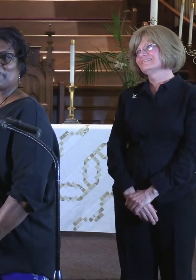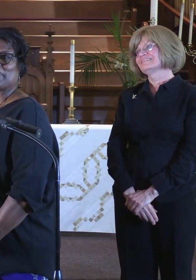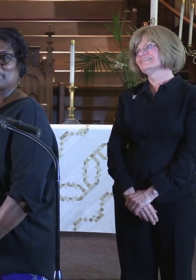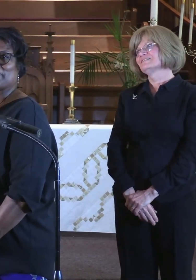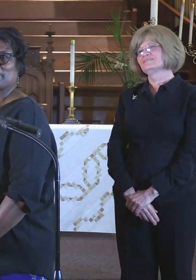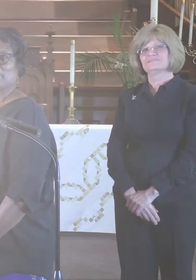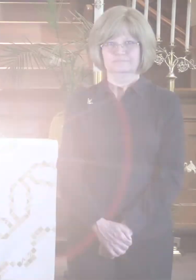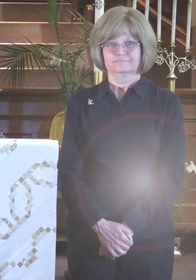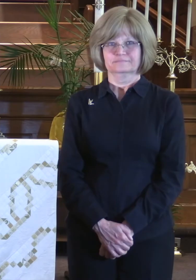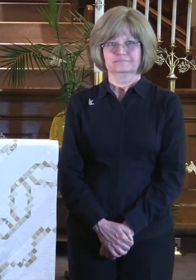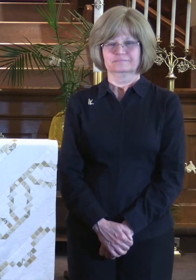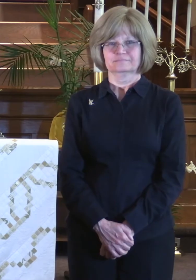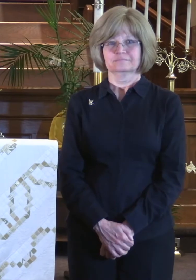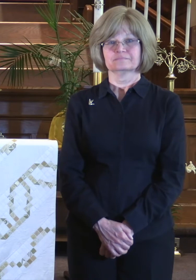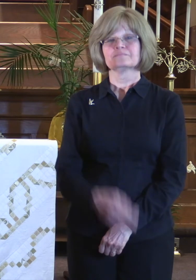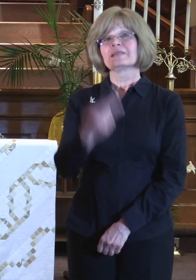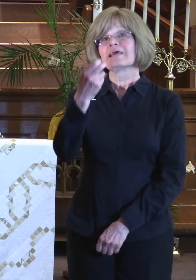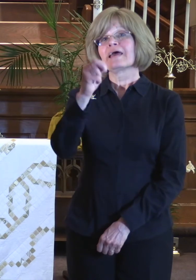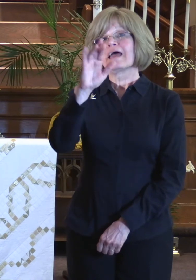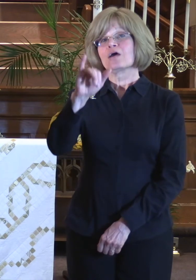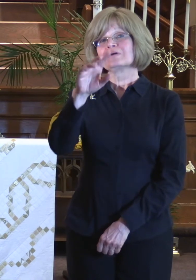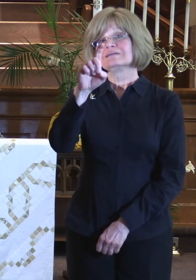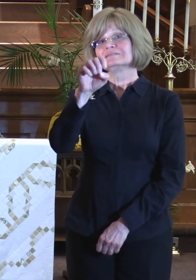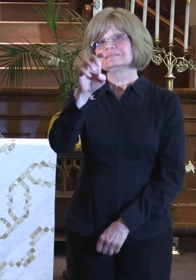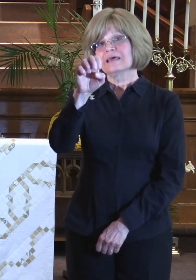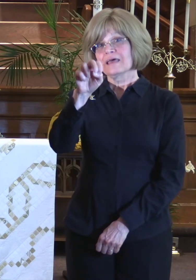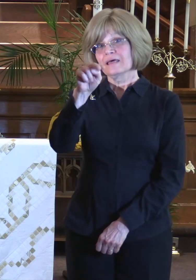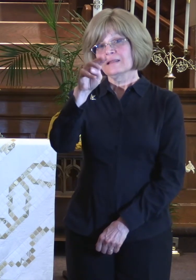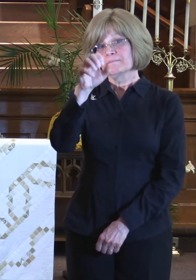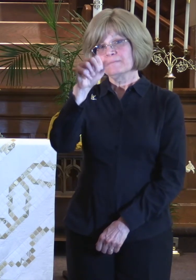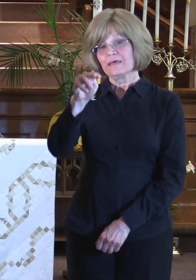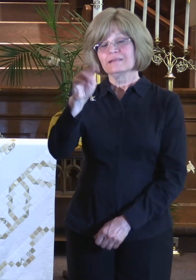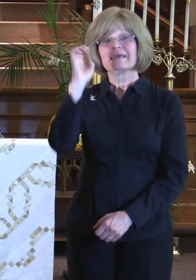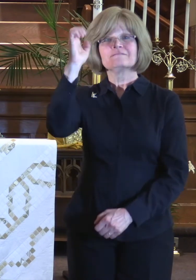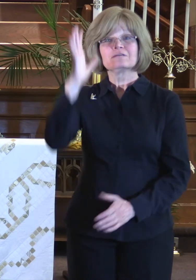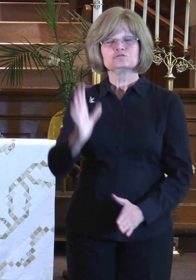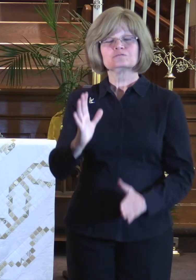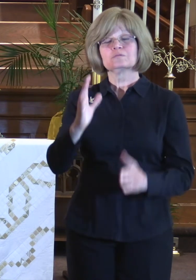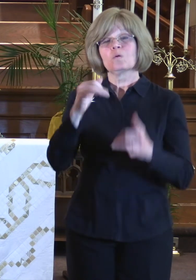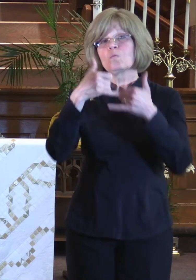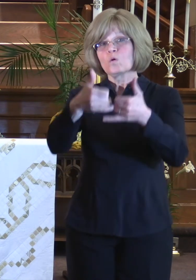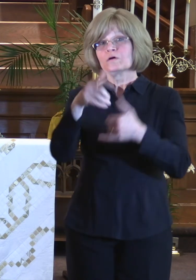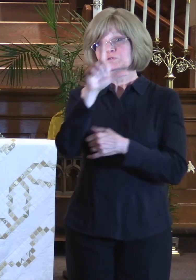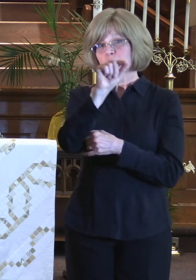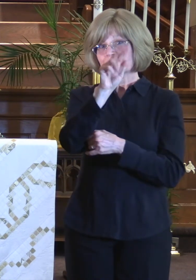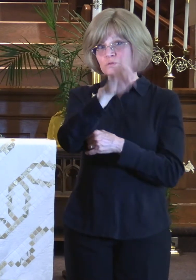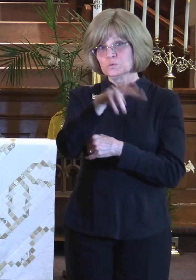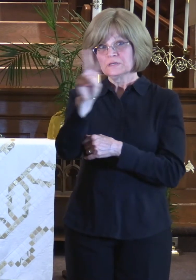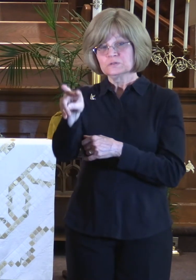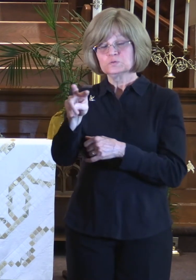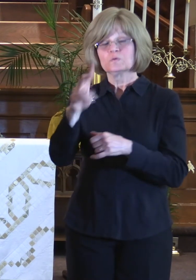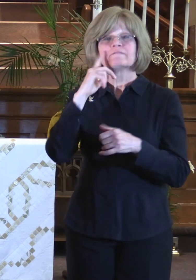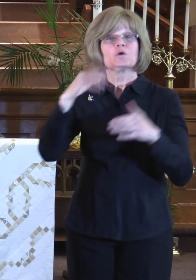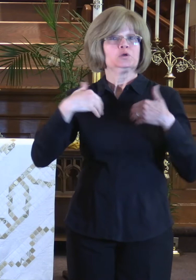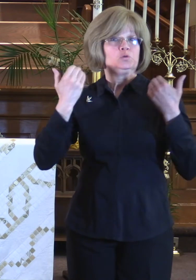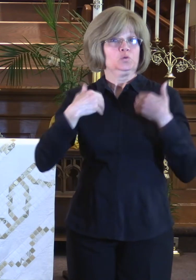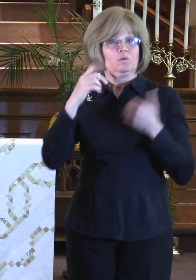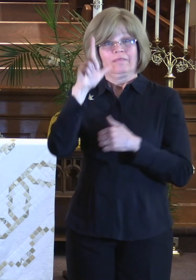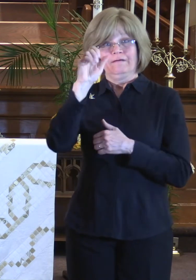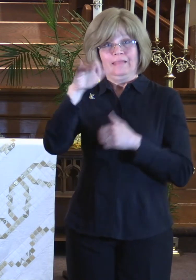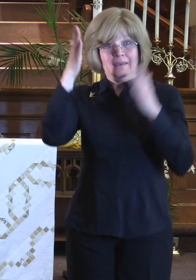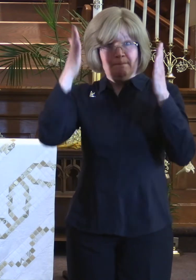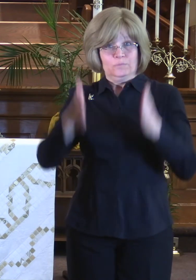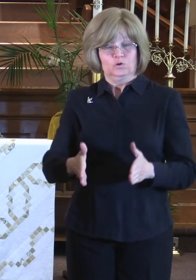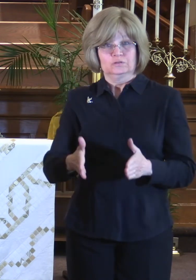Thank you. The Harry Denman Evangelism Award for year 2022 goes to our youth layperson,